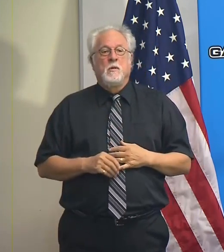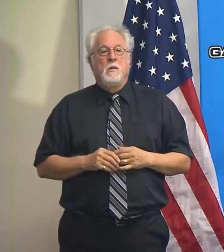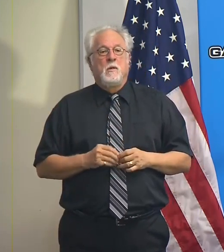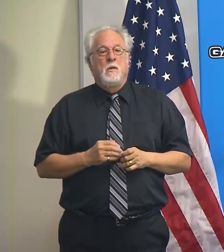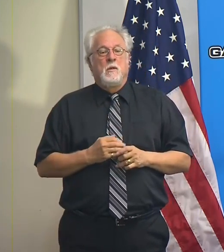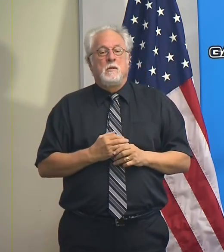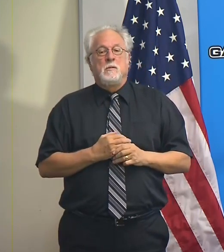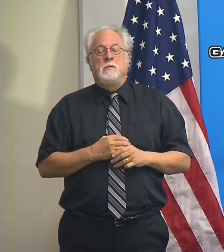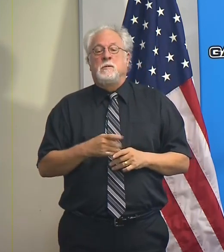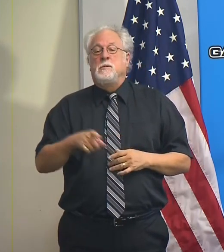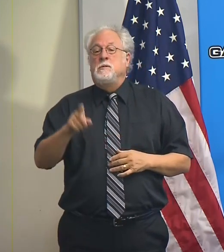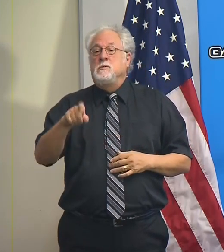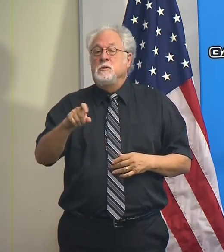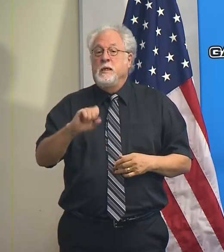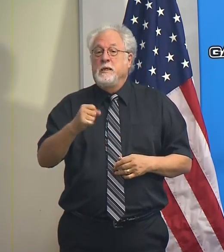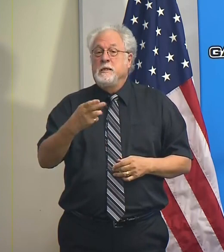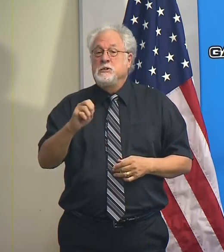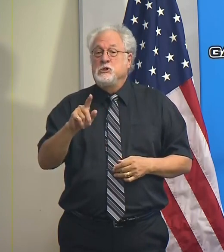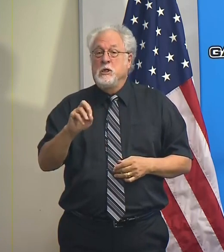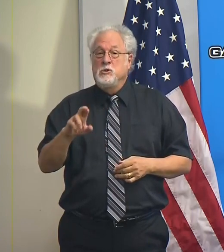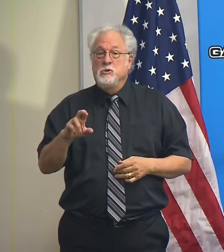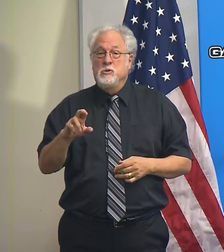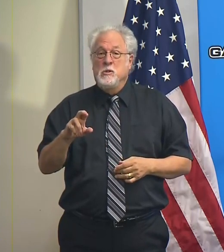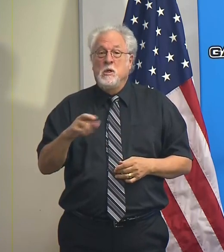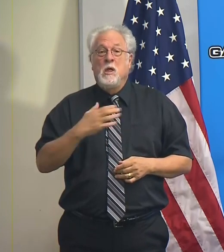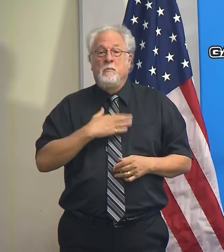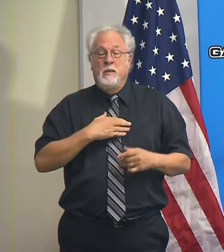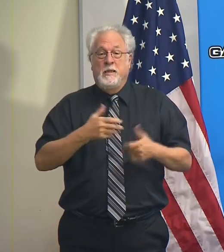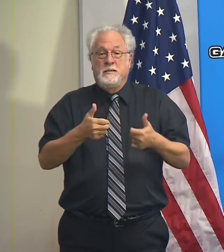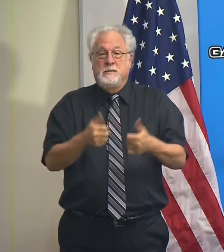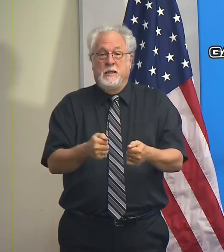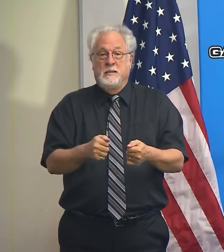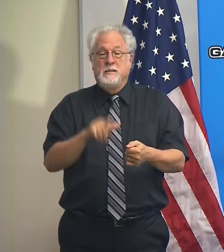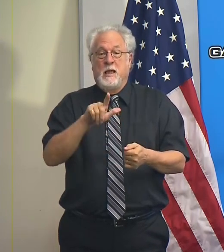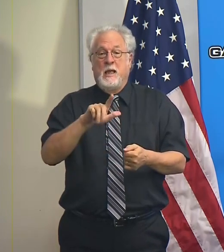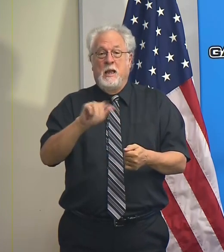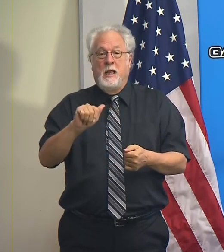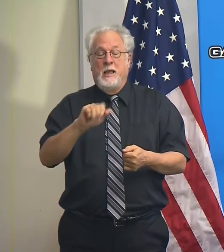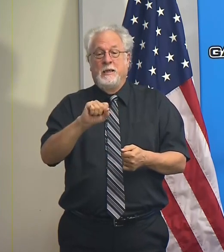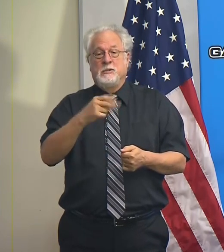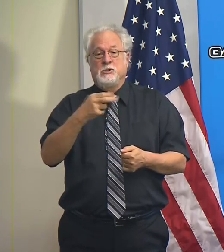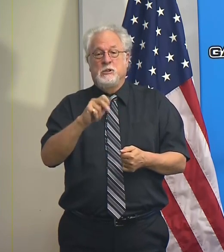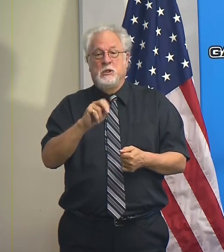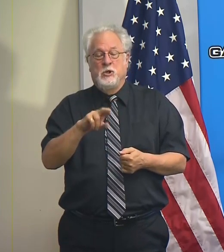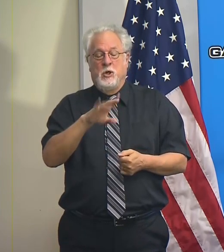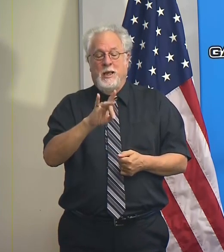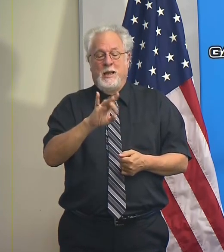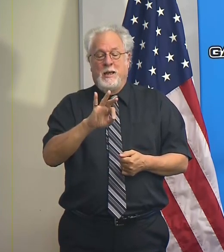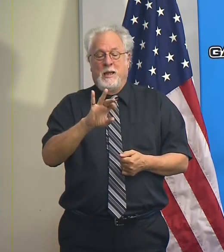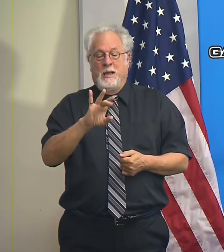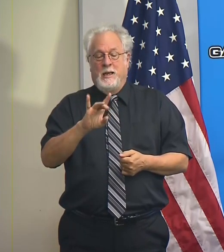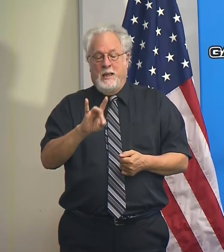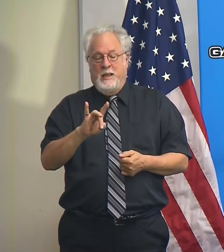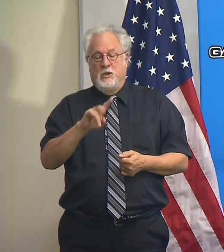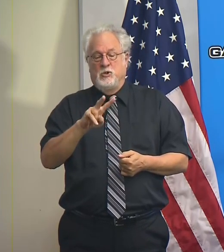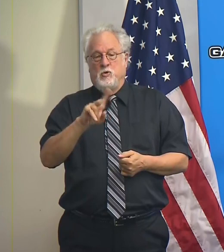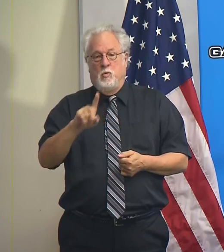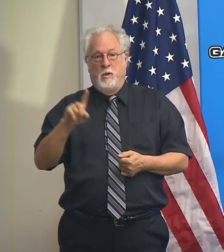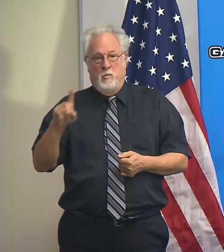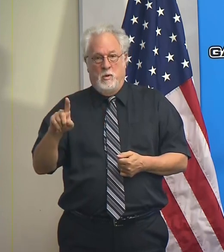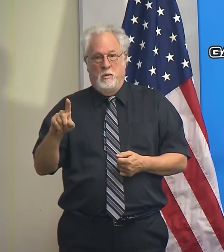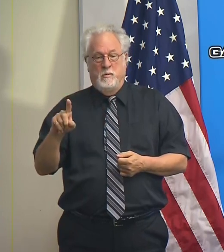If you need shelter, please text LA SHELTER to 898211.